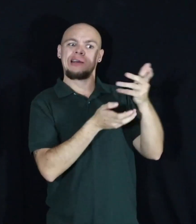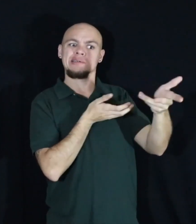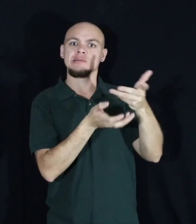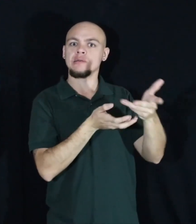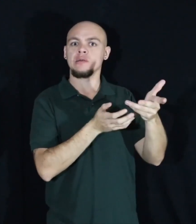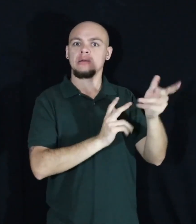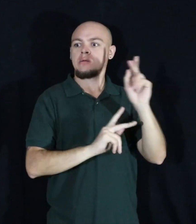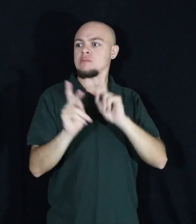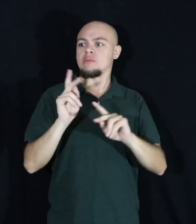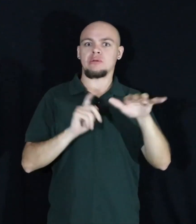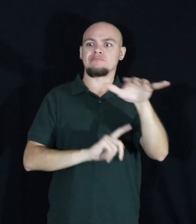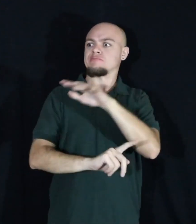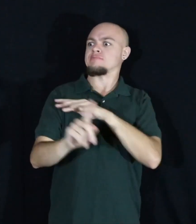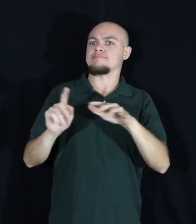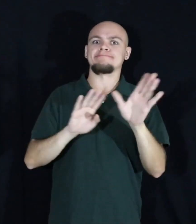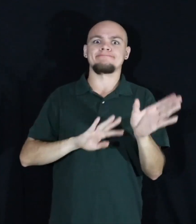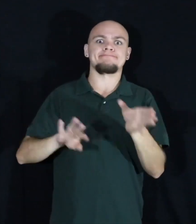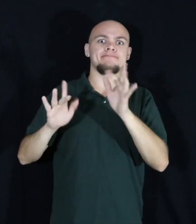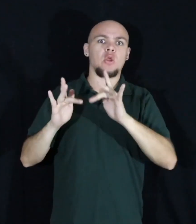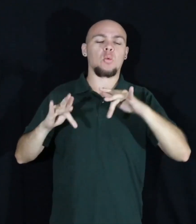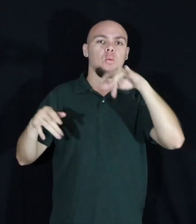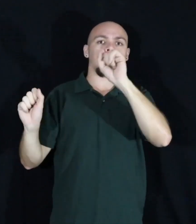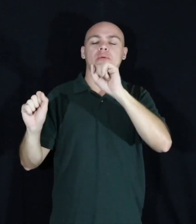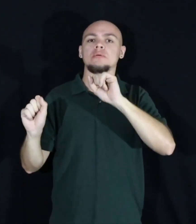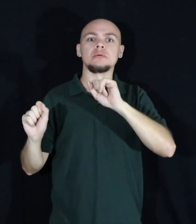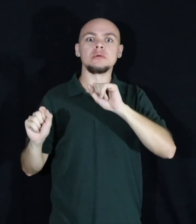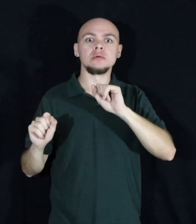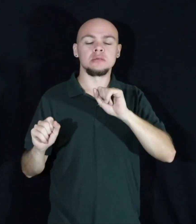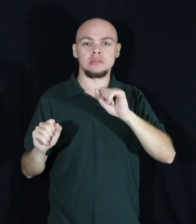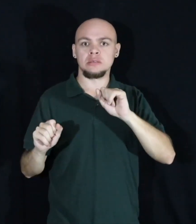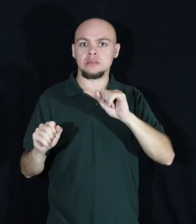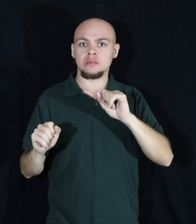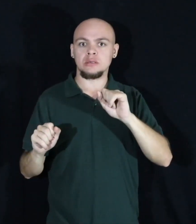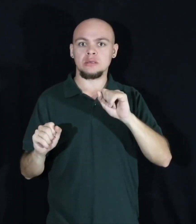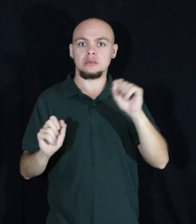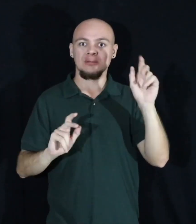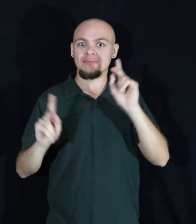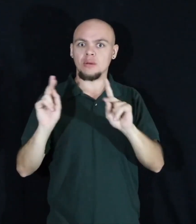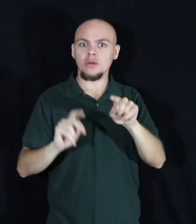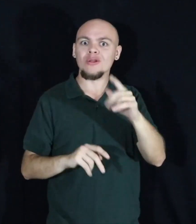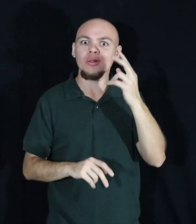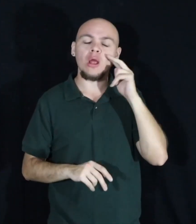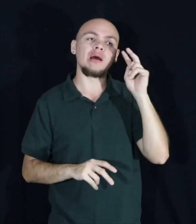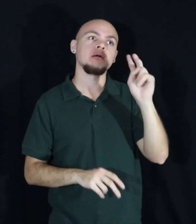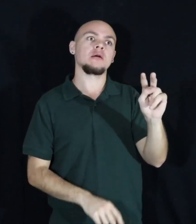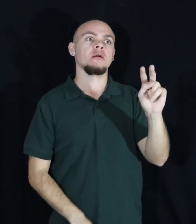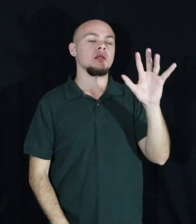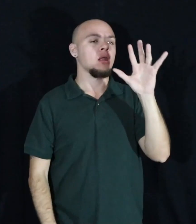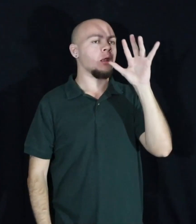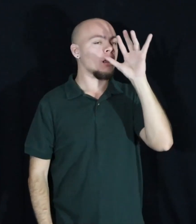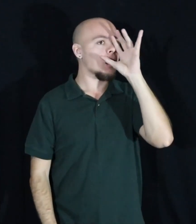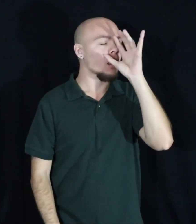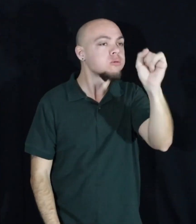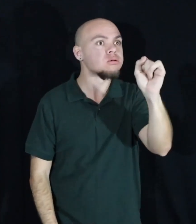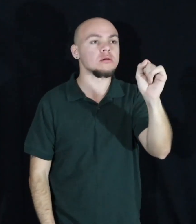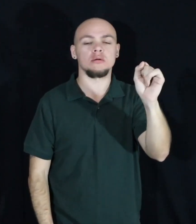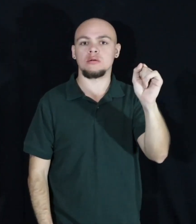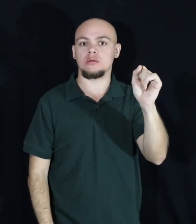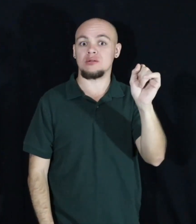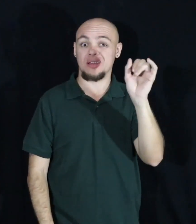one else existed in the room. And I'm sure many of you have had experiences where you've looked at things that have shifted you like that.